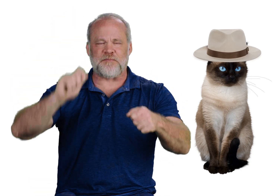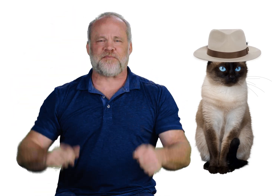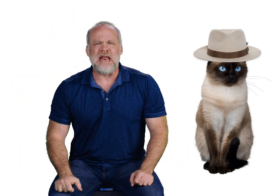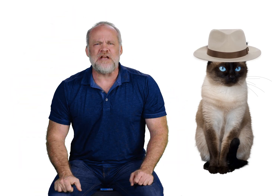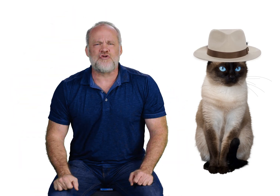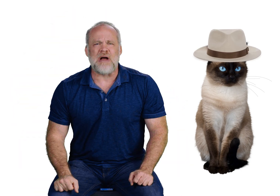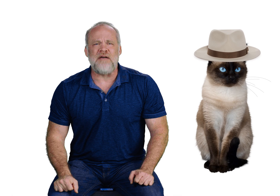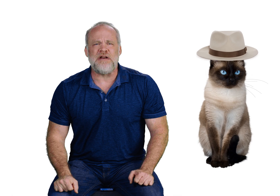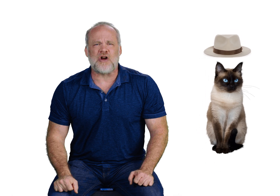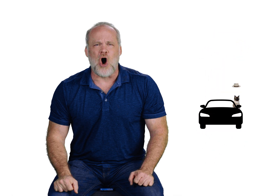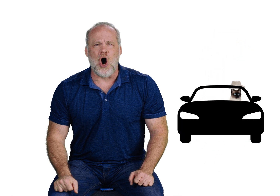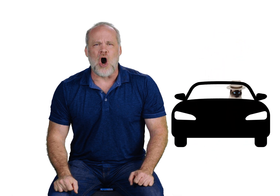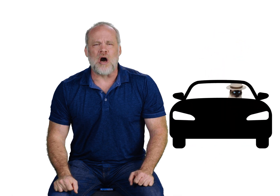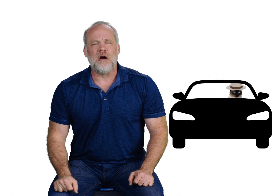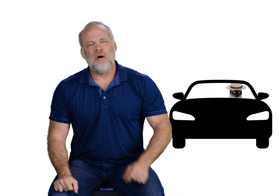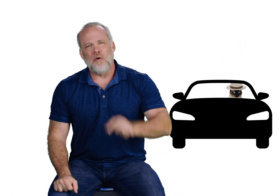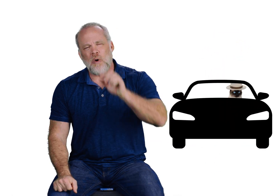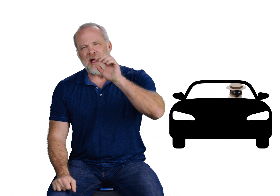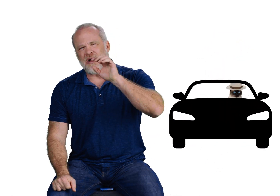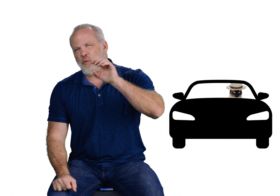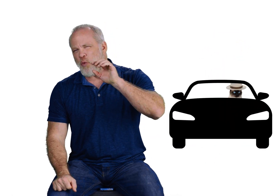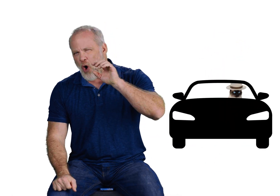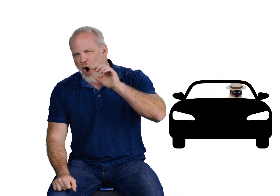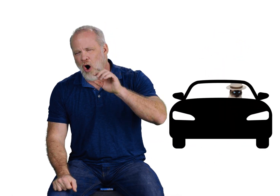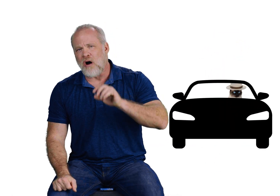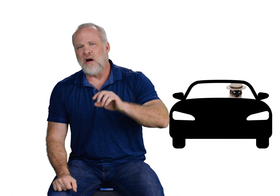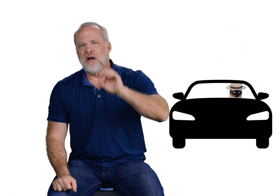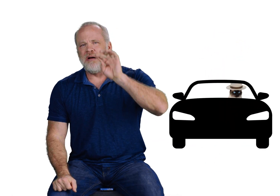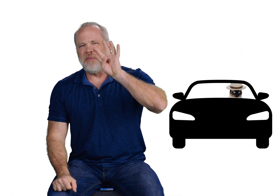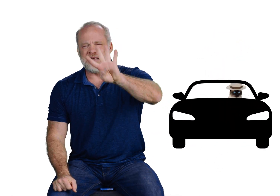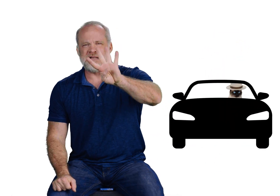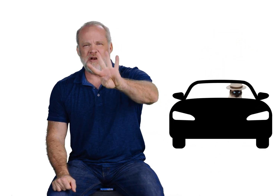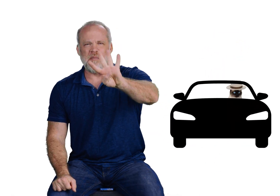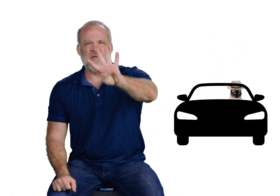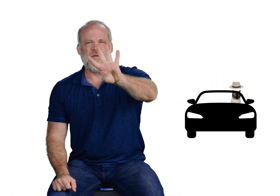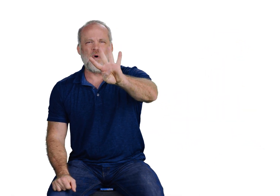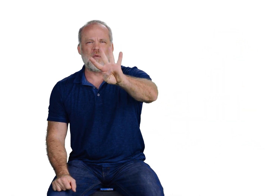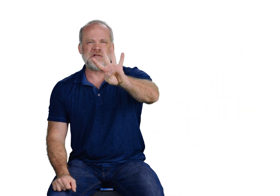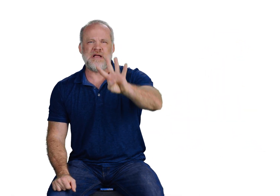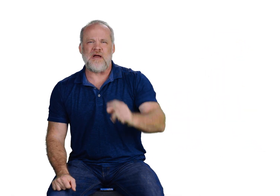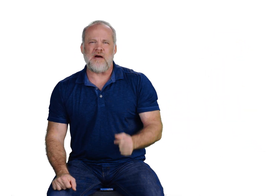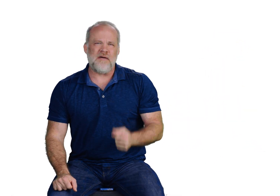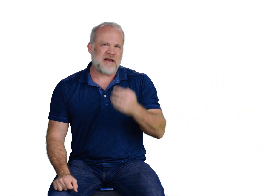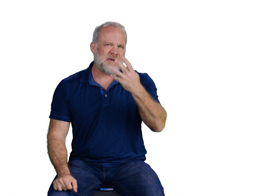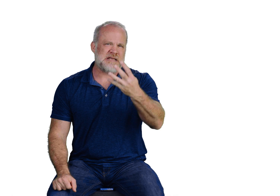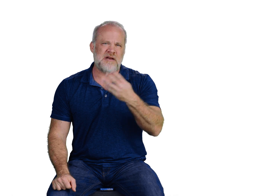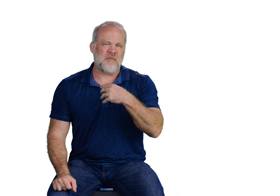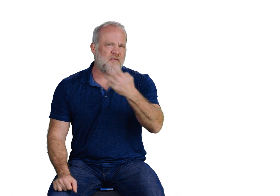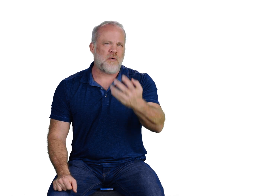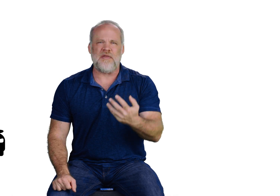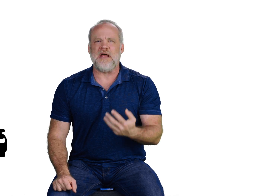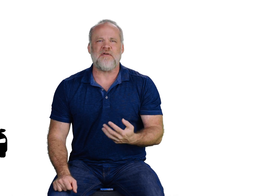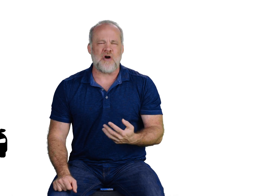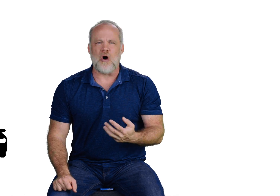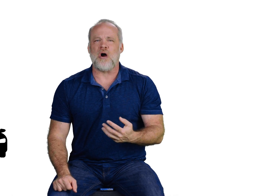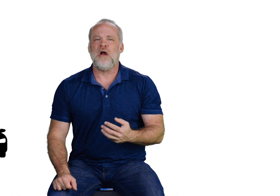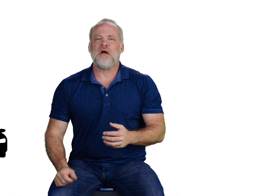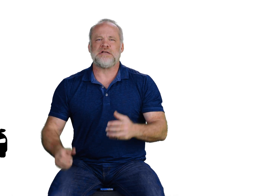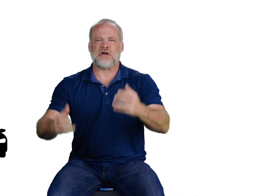and he is driving a car. Why a car? Because the number four was in there. And anytime I see the number four, I think of a car. Because a